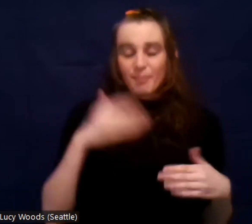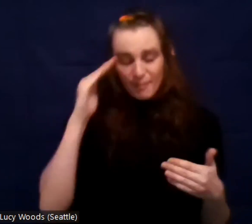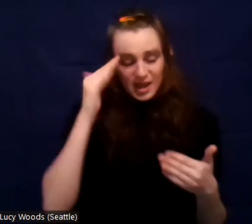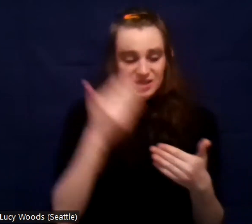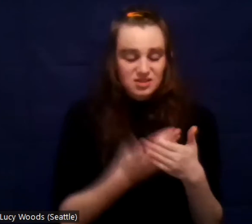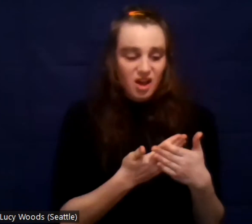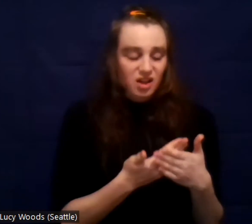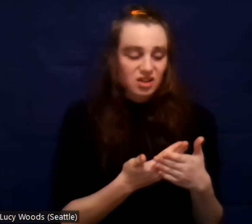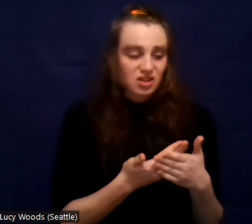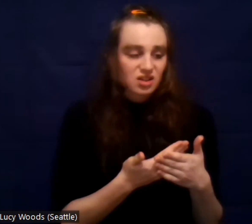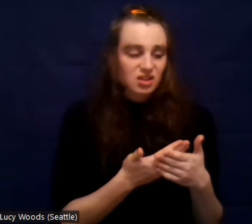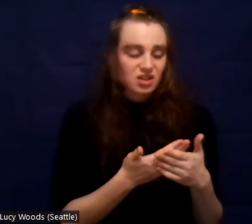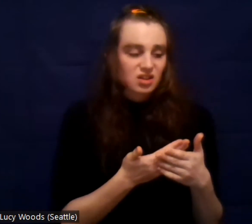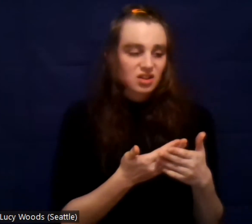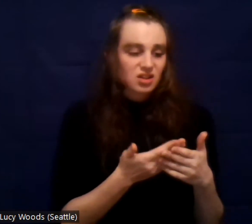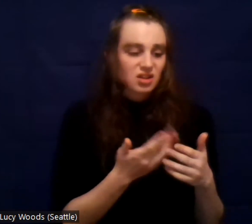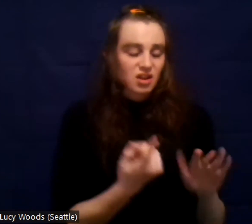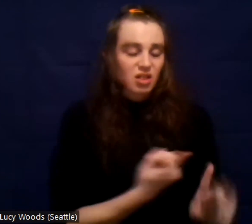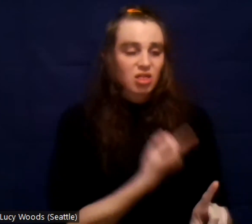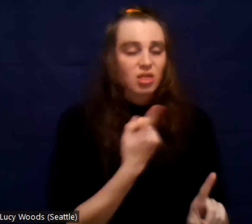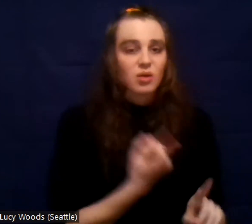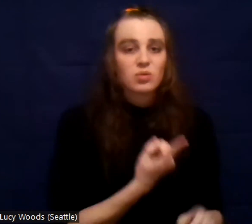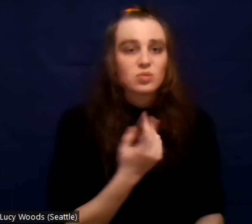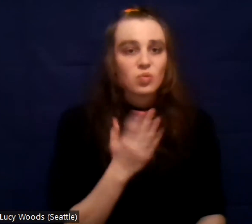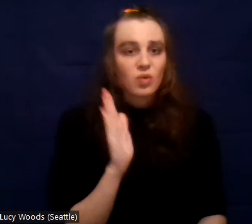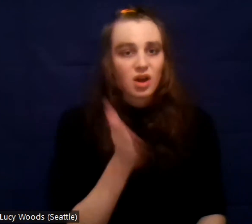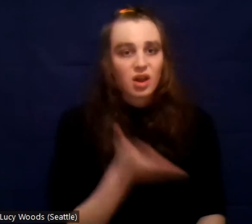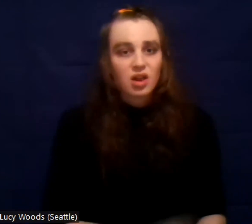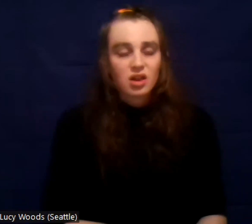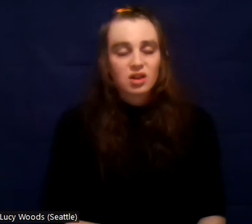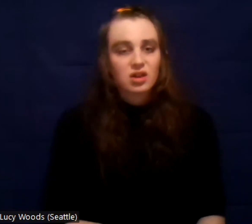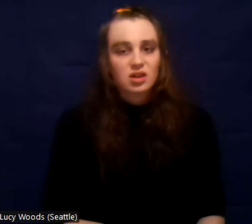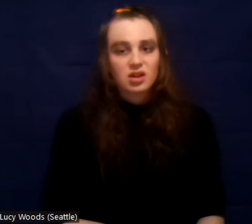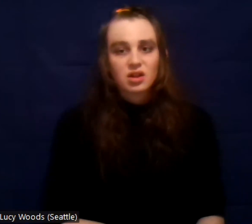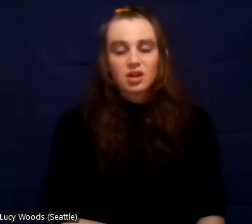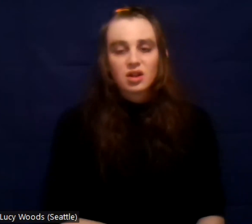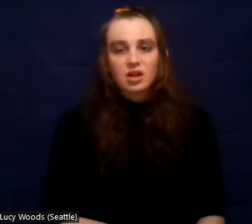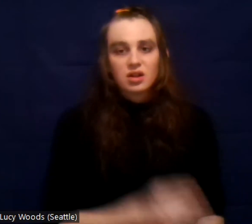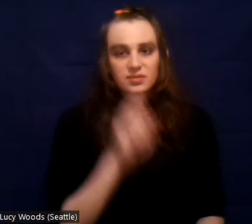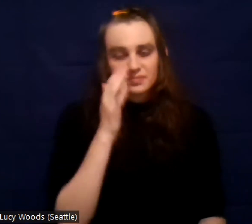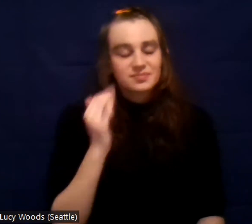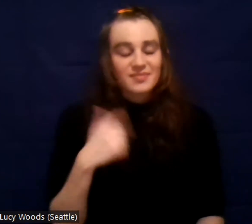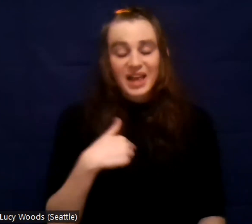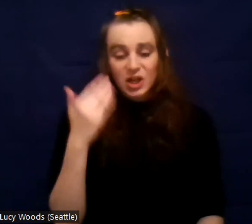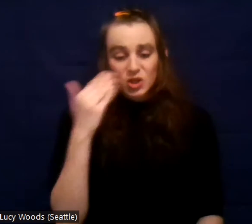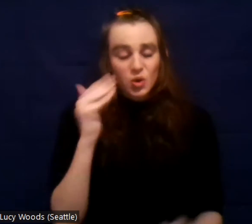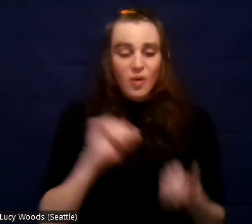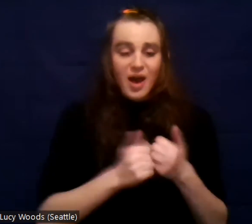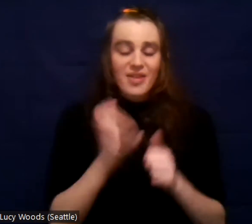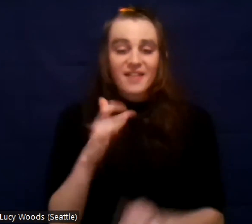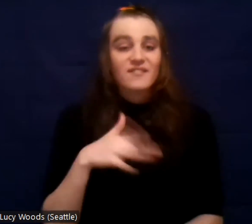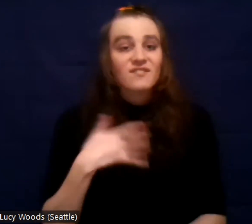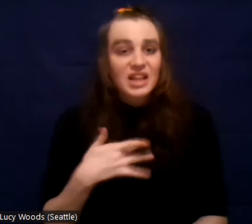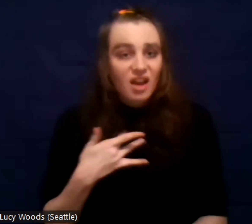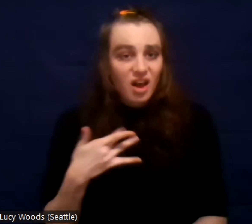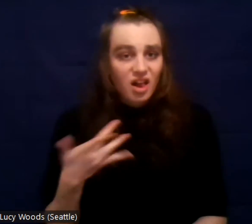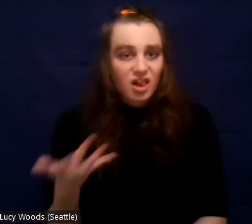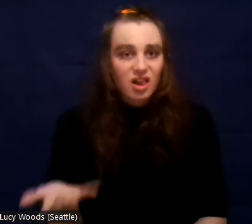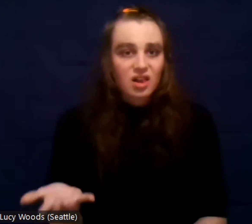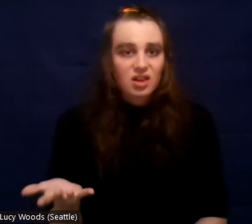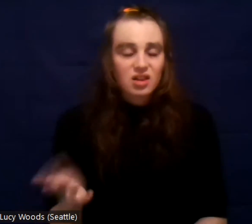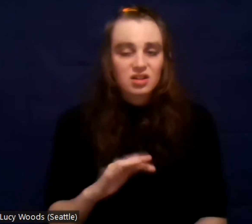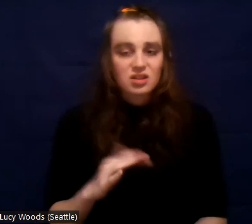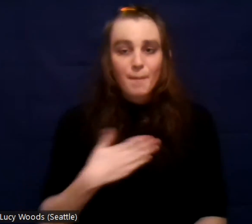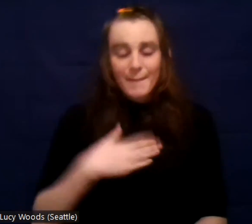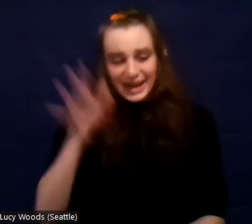to be a, you know, not having his father in his life. And I know how that felt. It, it, it